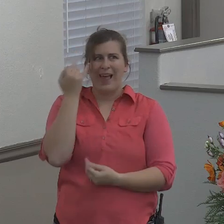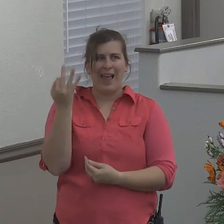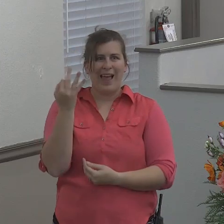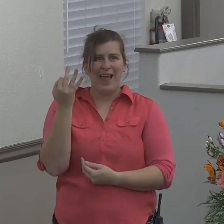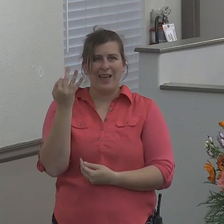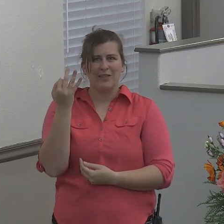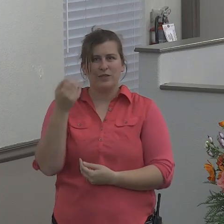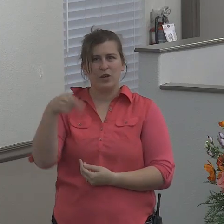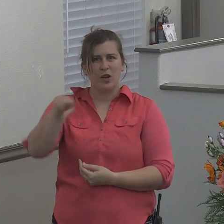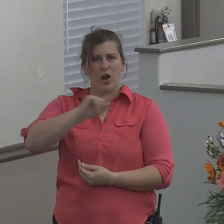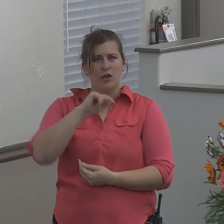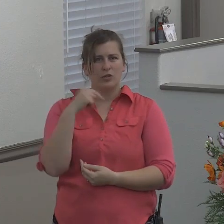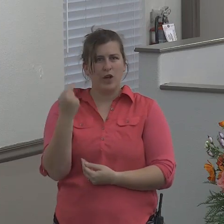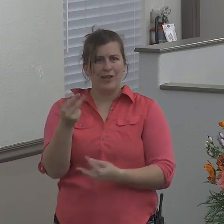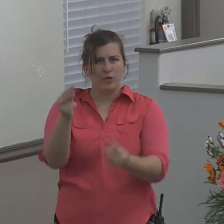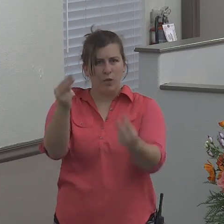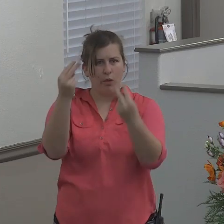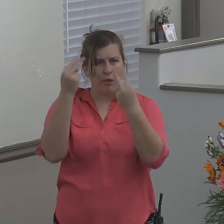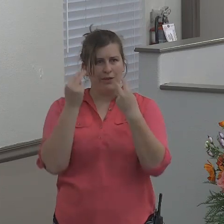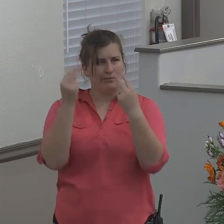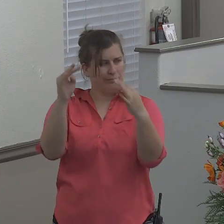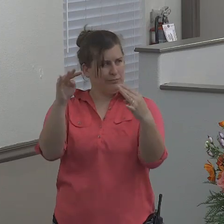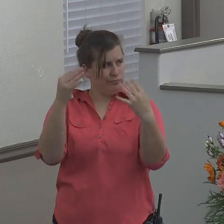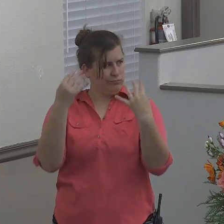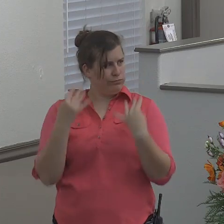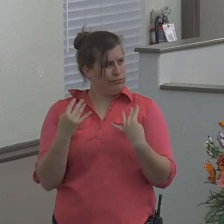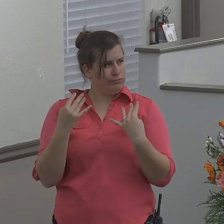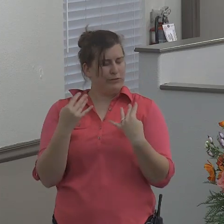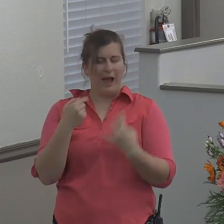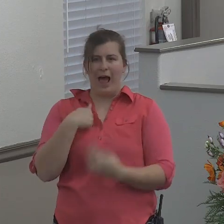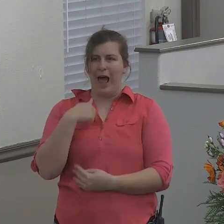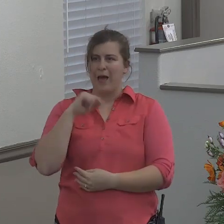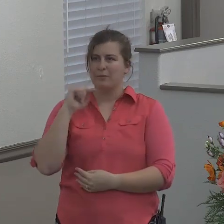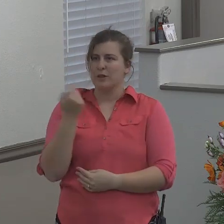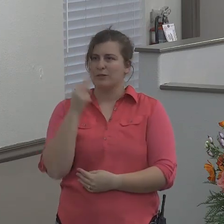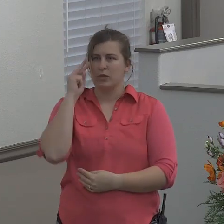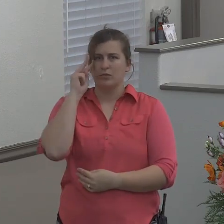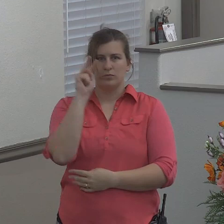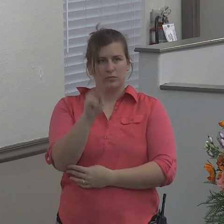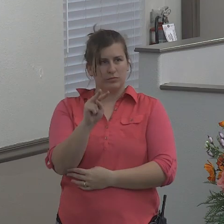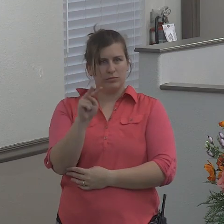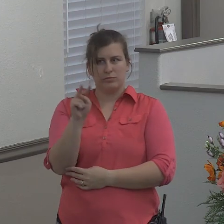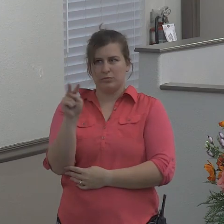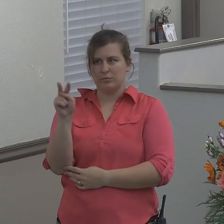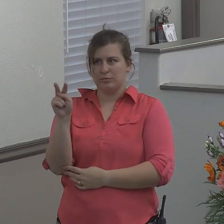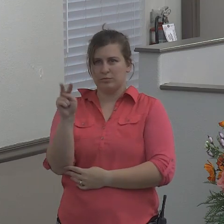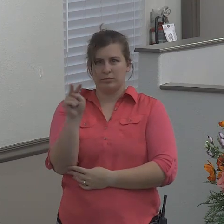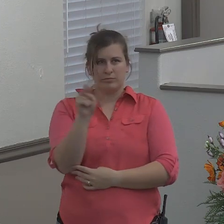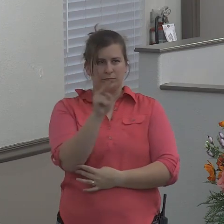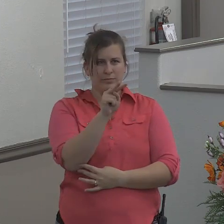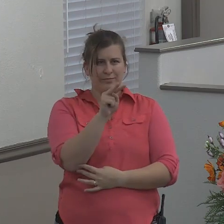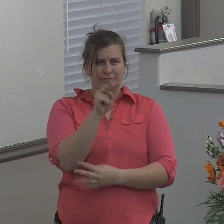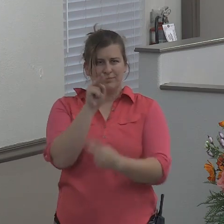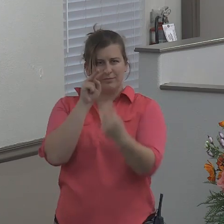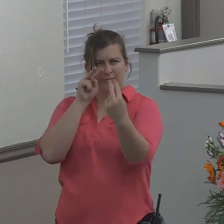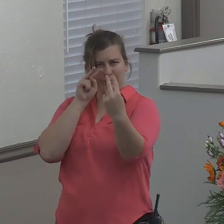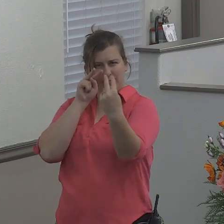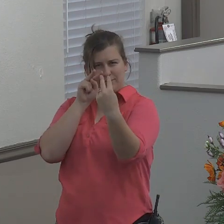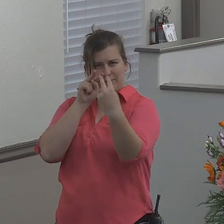is looking at me and all I'm doing is looking at you, is this going to turn out to be a staring contest?